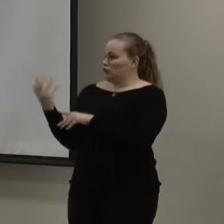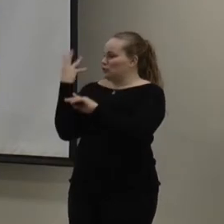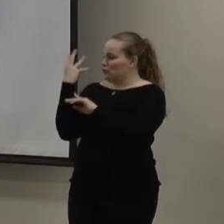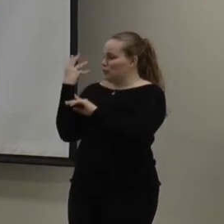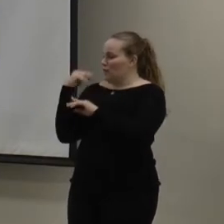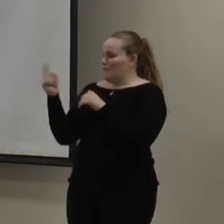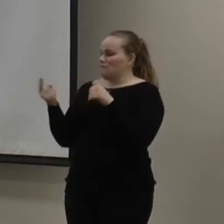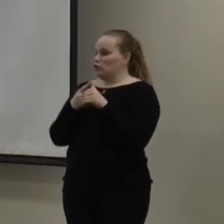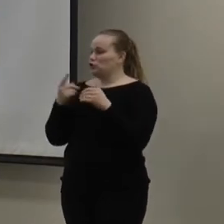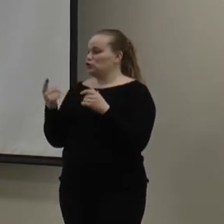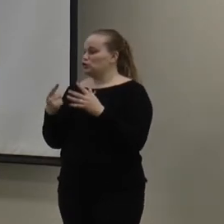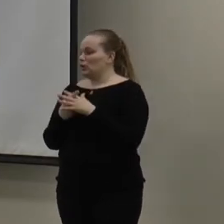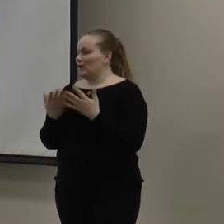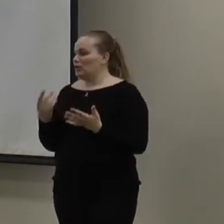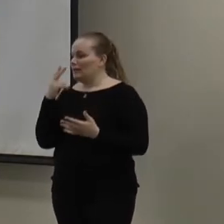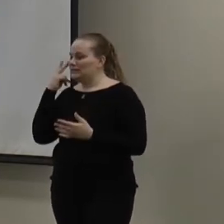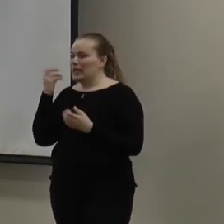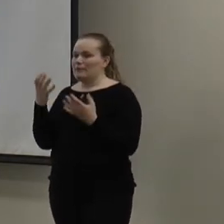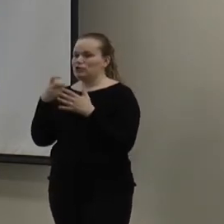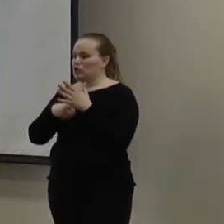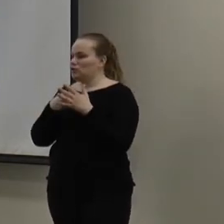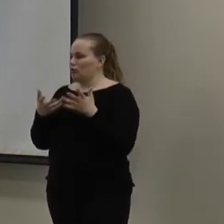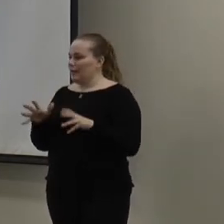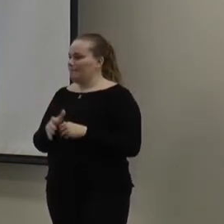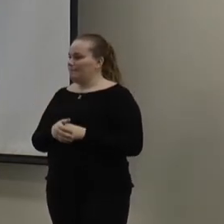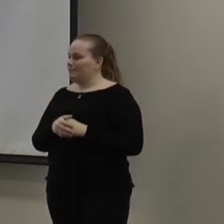when I first came in. We're going to see how much it's costing me.